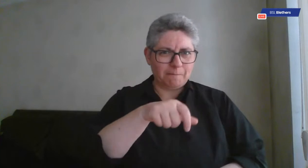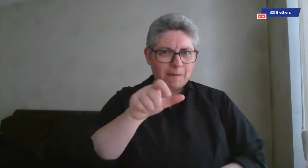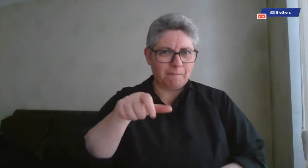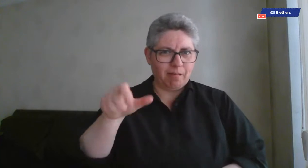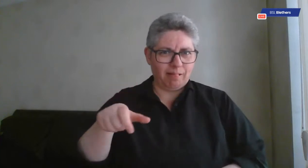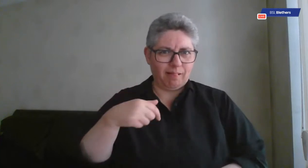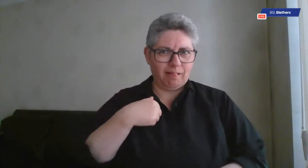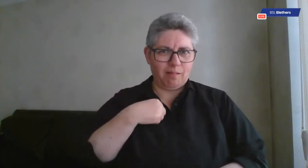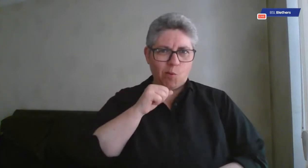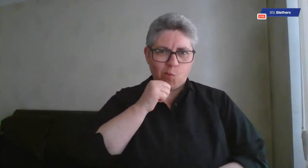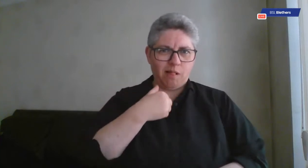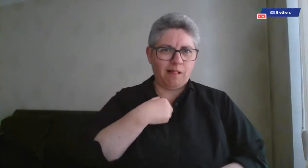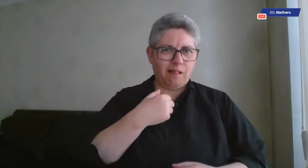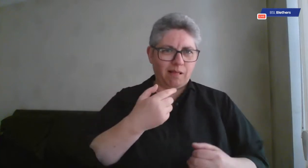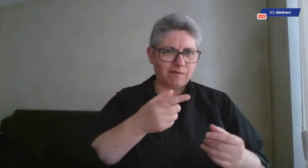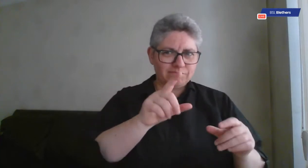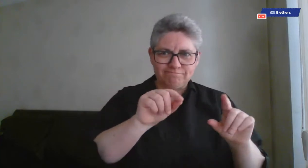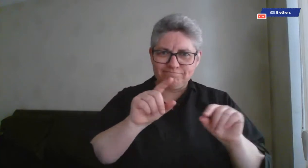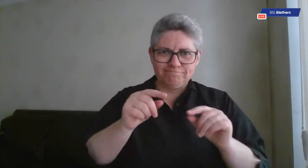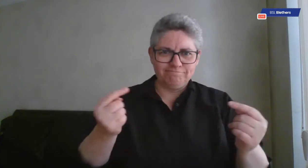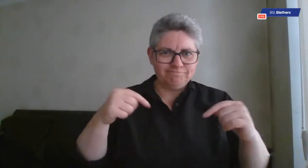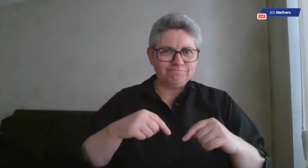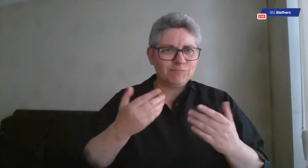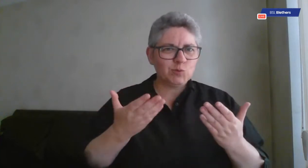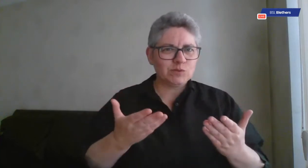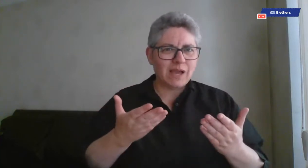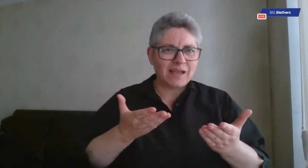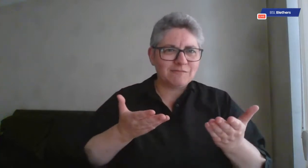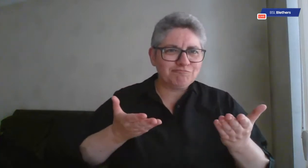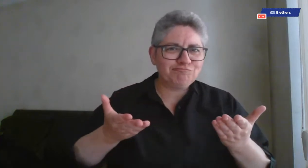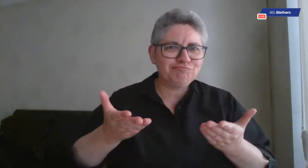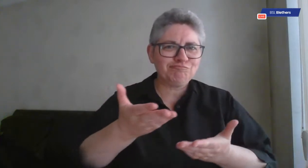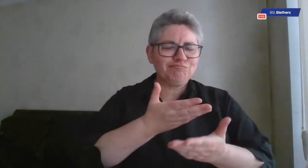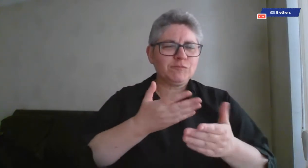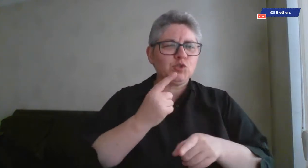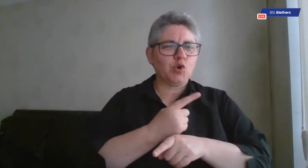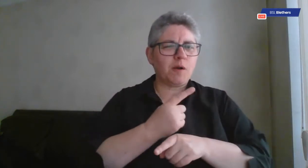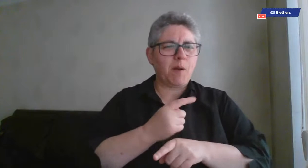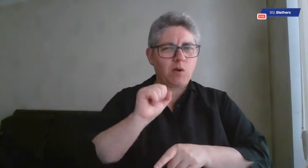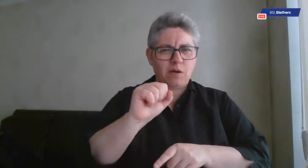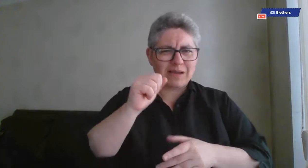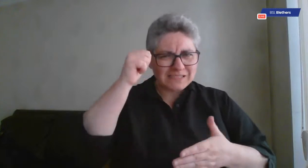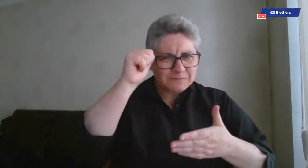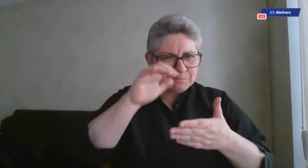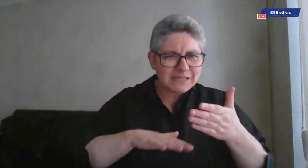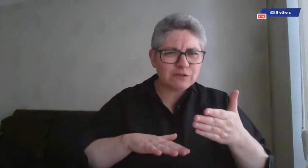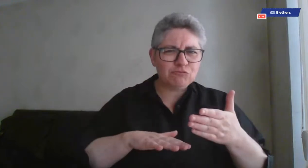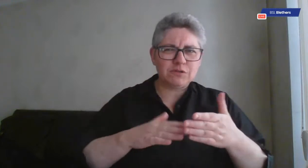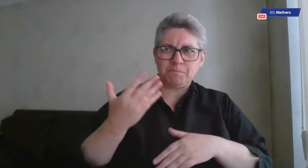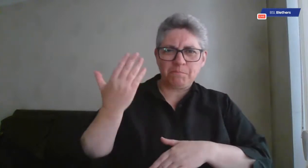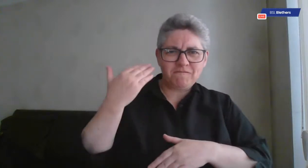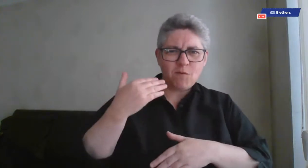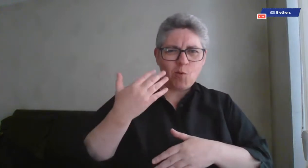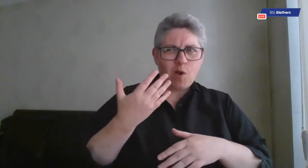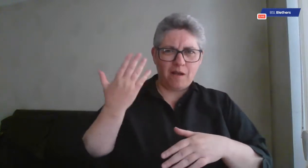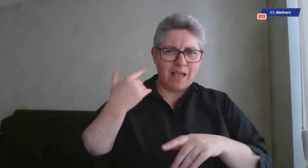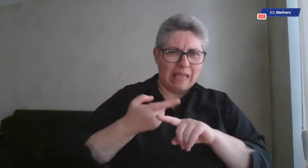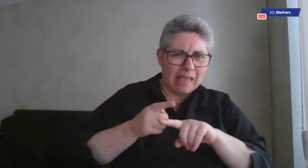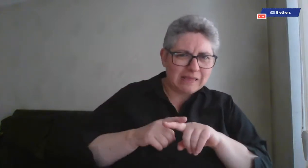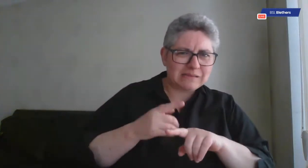Week next week. We have three very special guests for you to meet to join us in our blether this evening.